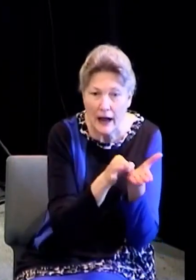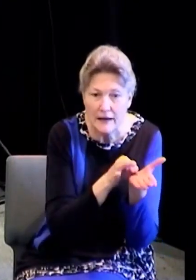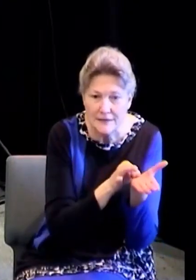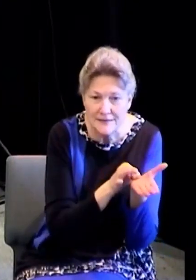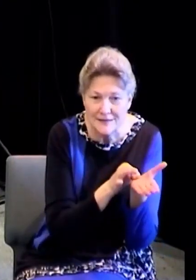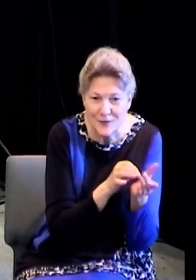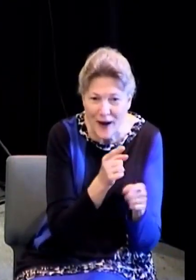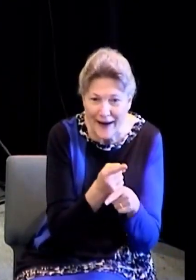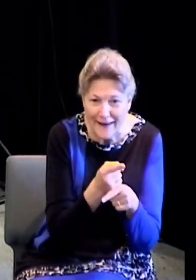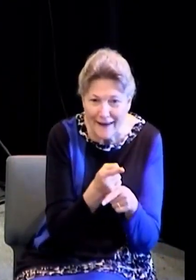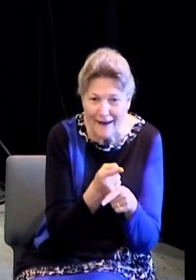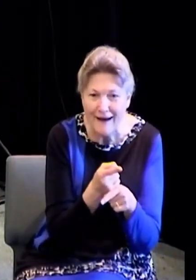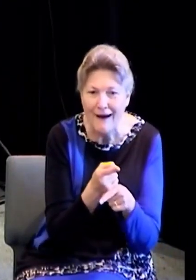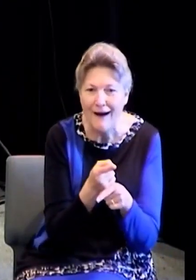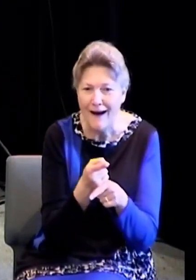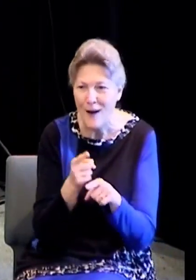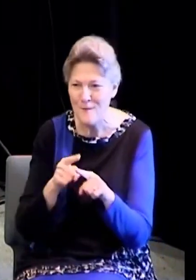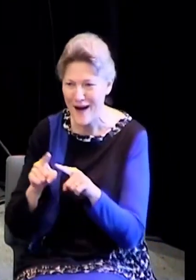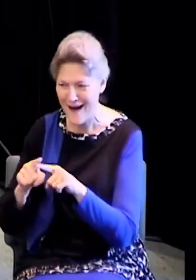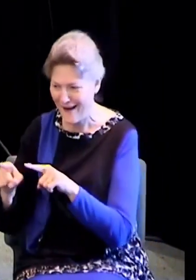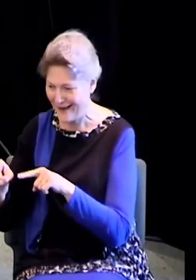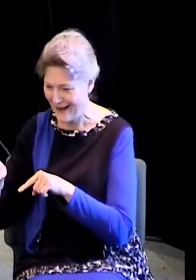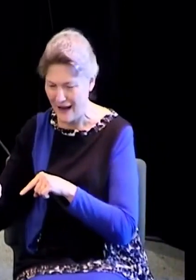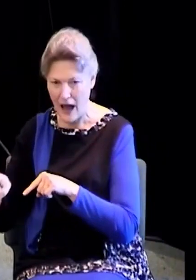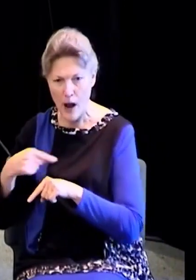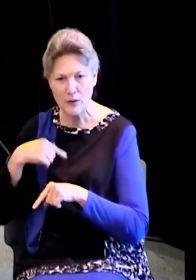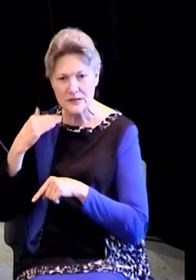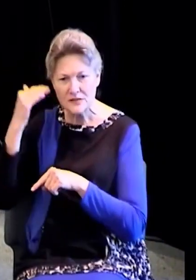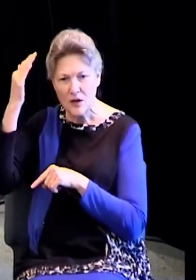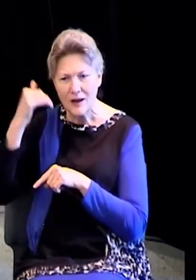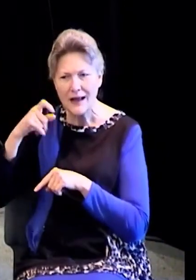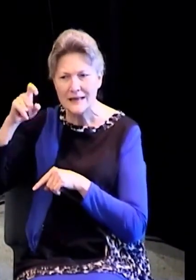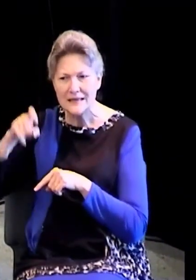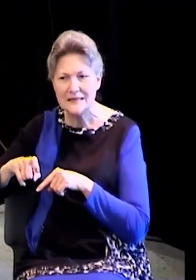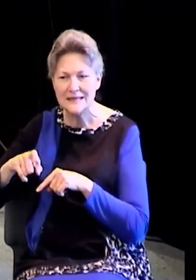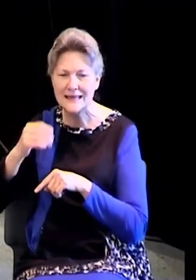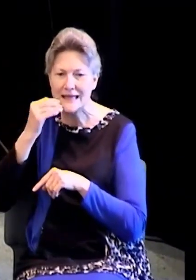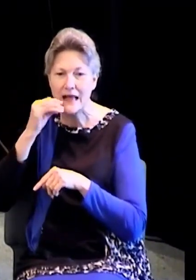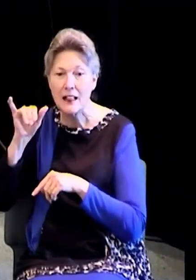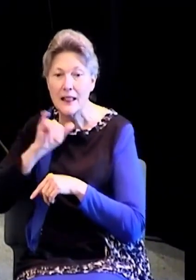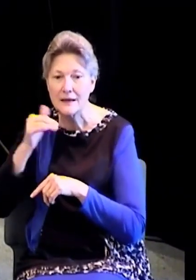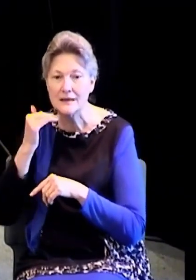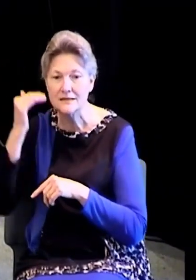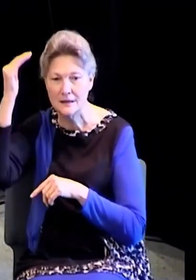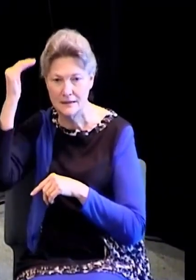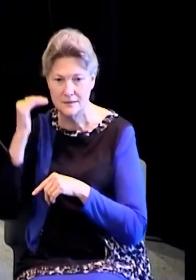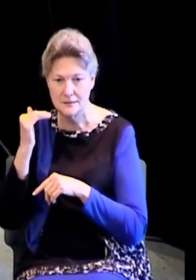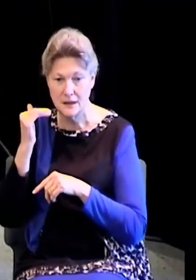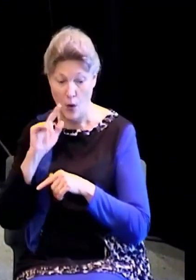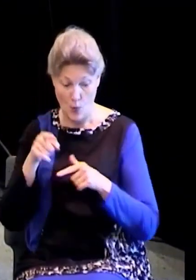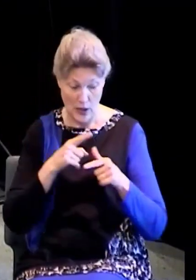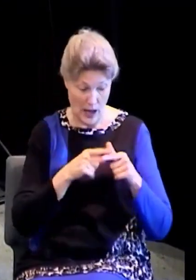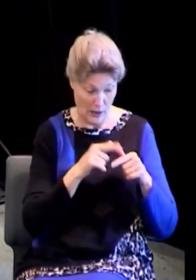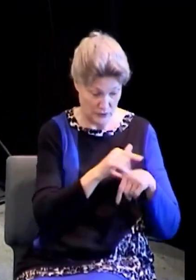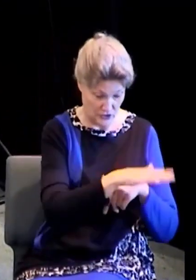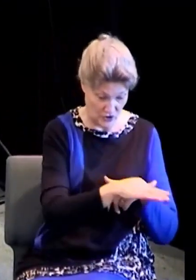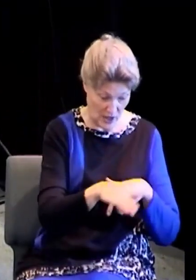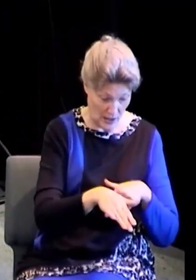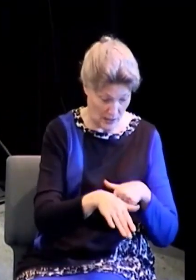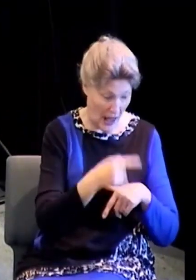I thought as a child. I added my own version in here. I prayed as a child. I studied God's word as a